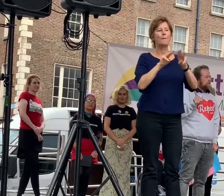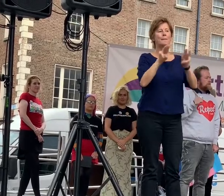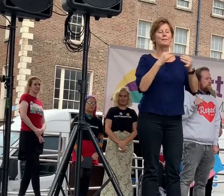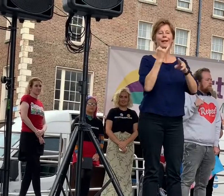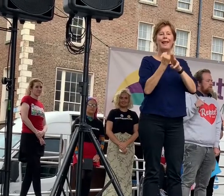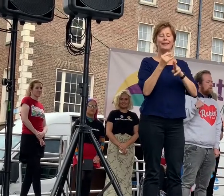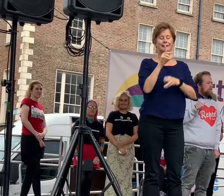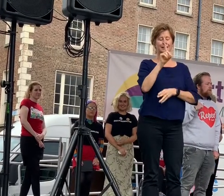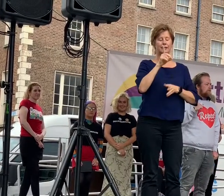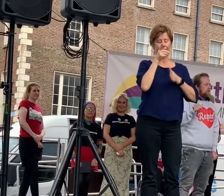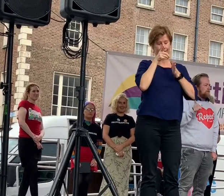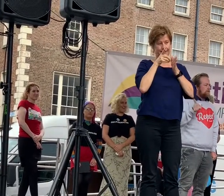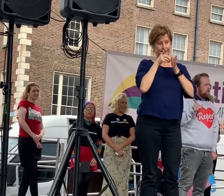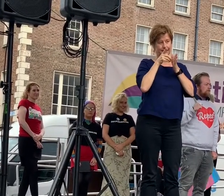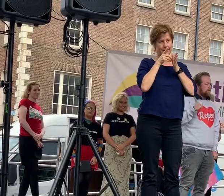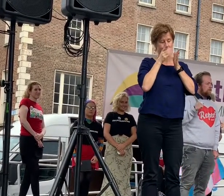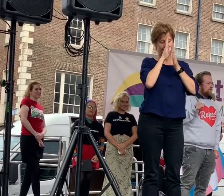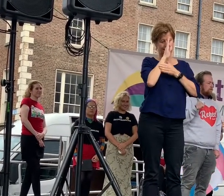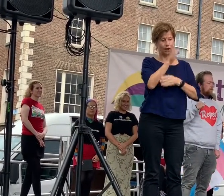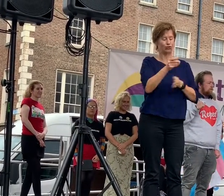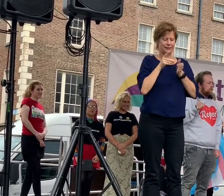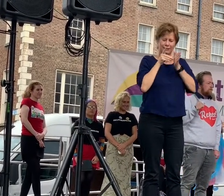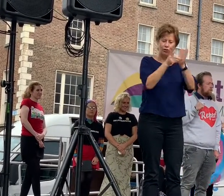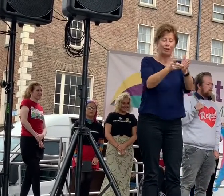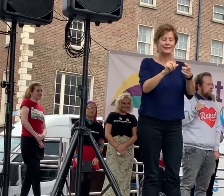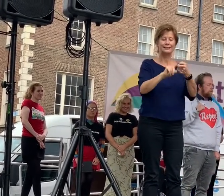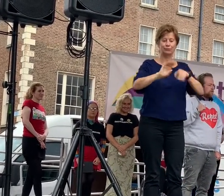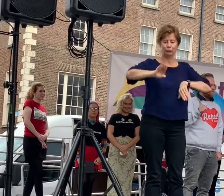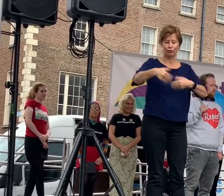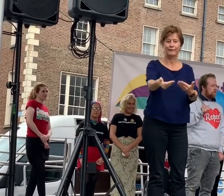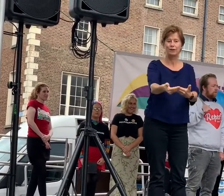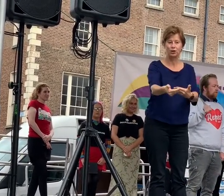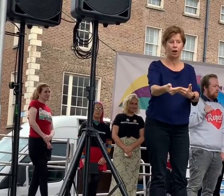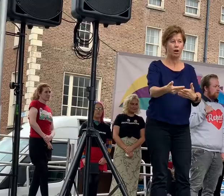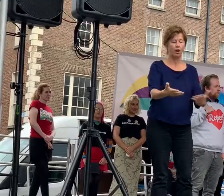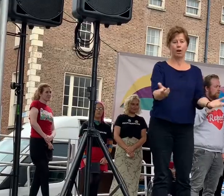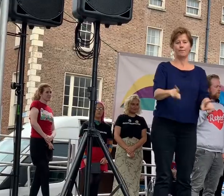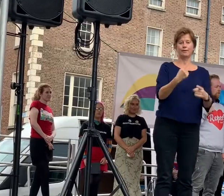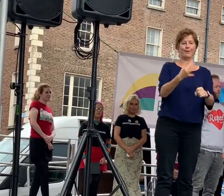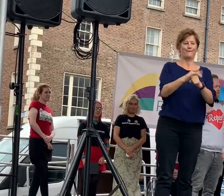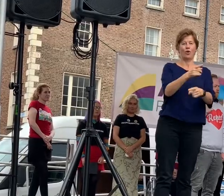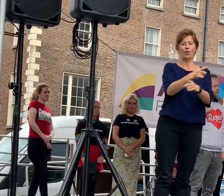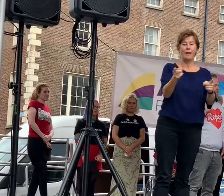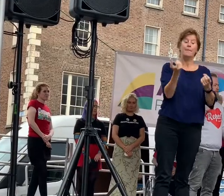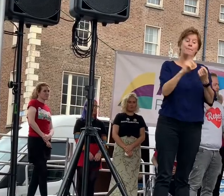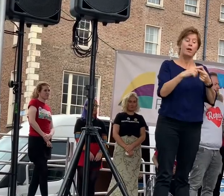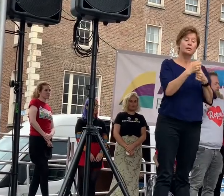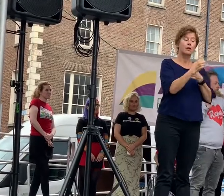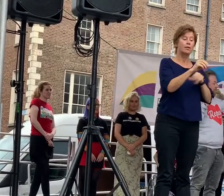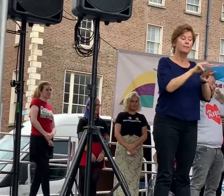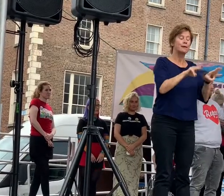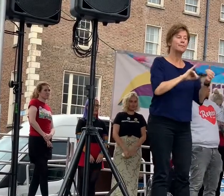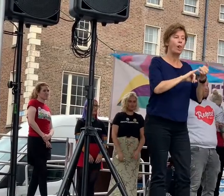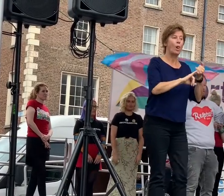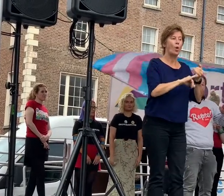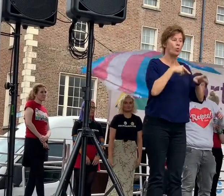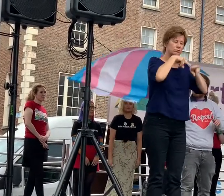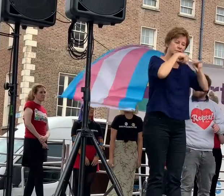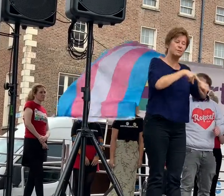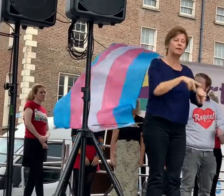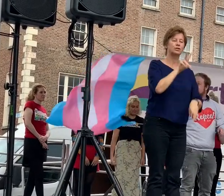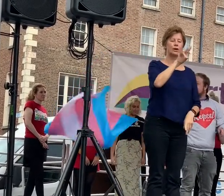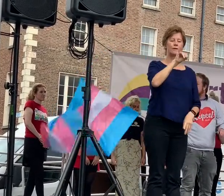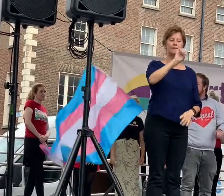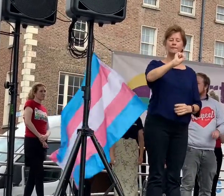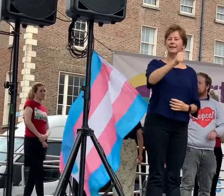for work people who are undocumented and people who are reliant on visas. If you're not aware the GNIB has been having a